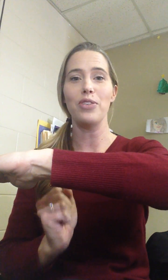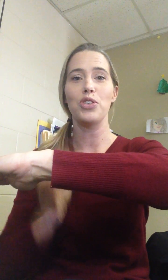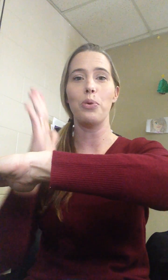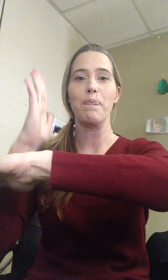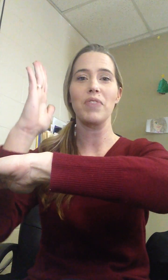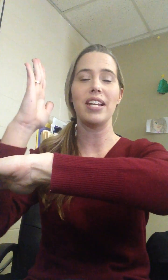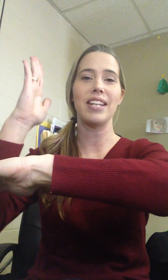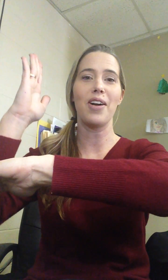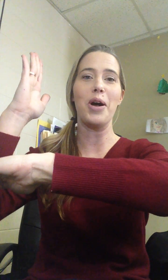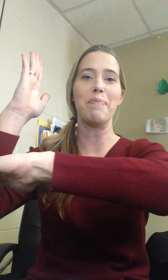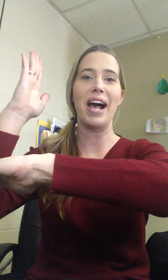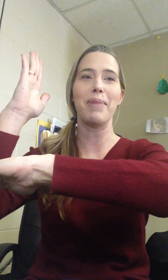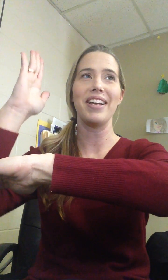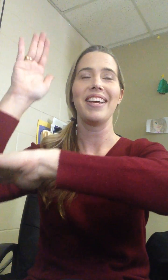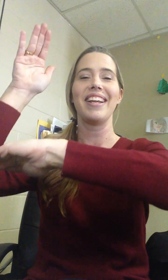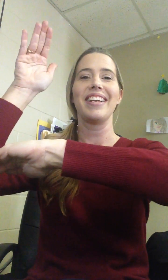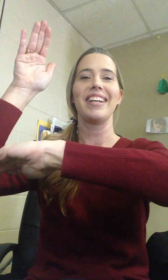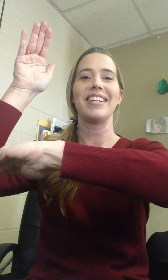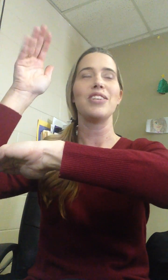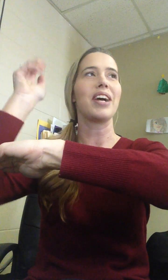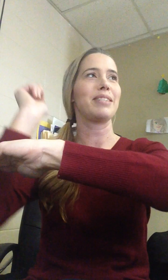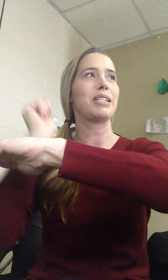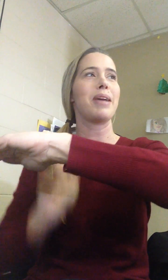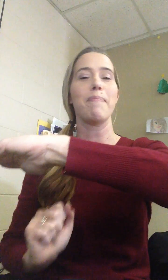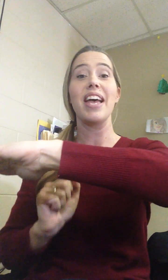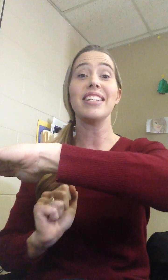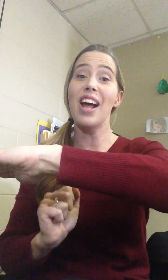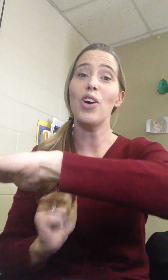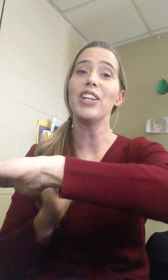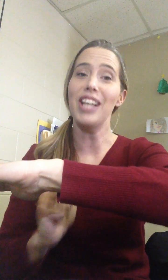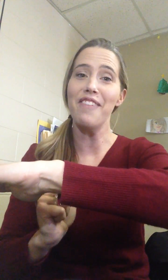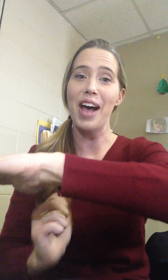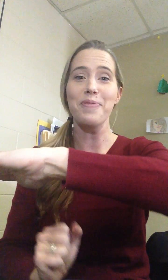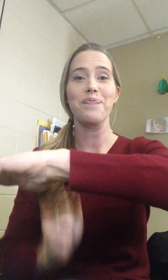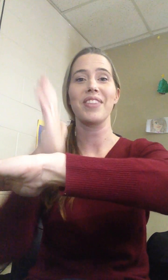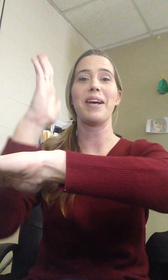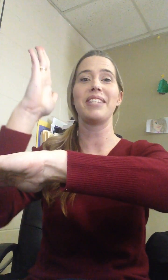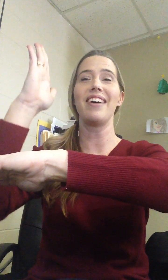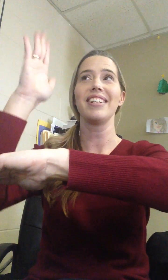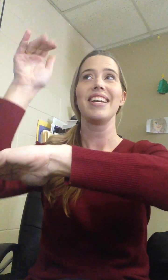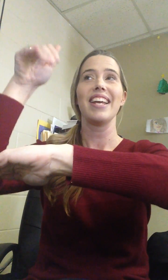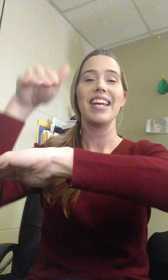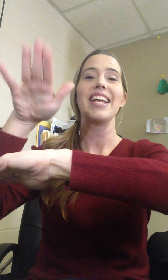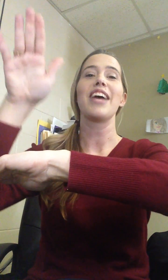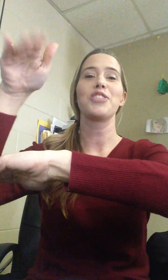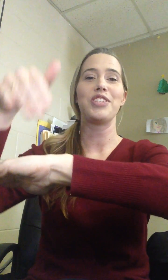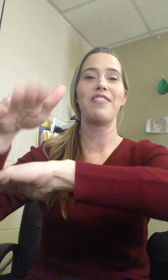it is now called magma you guys messed me up it is now called lava comes out extrusive